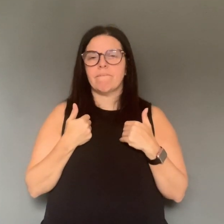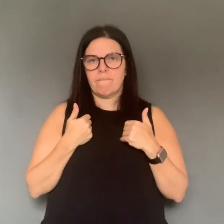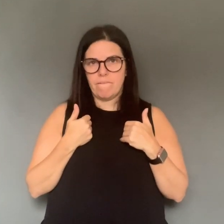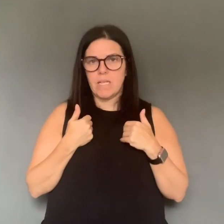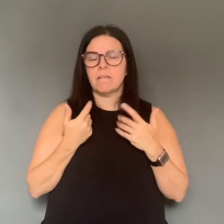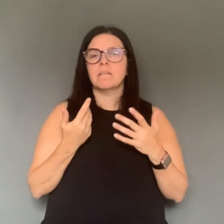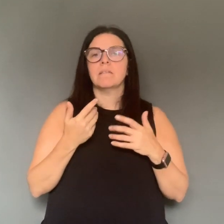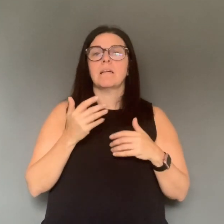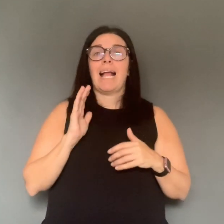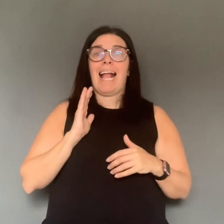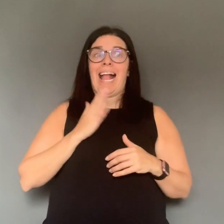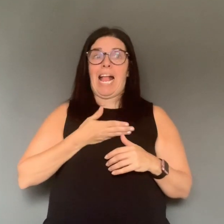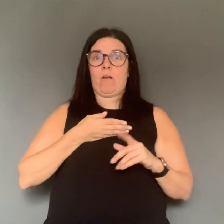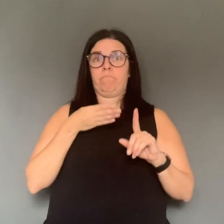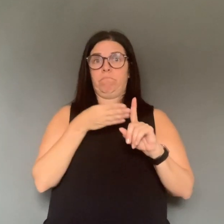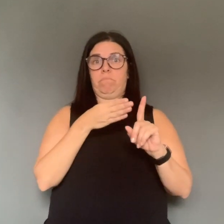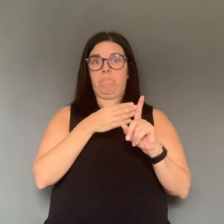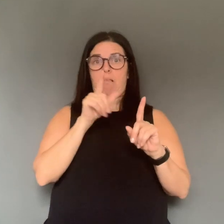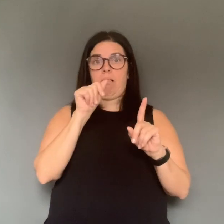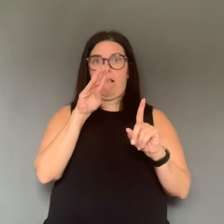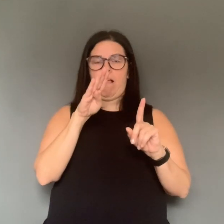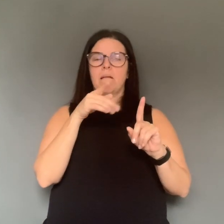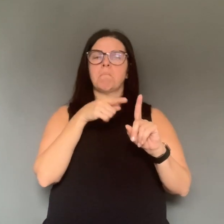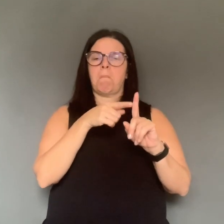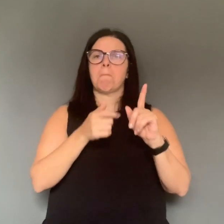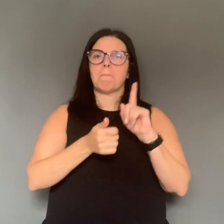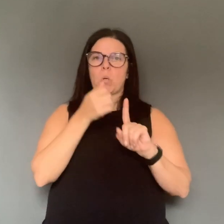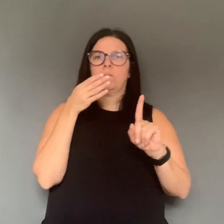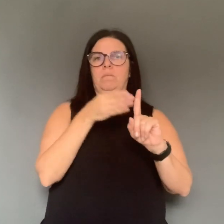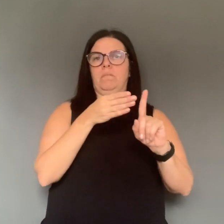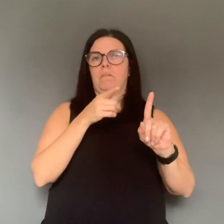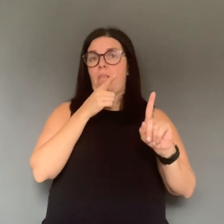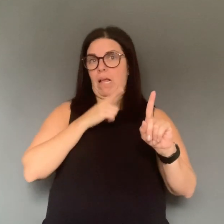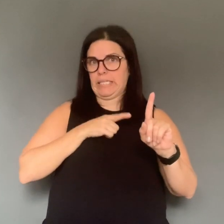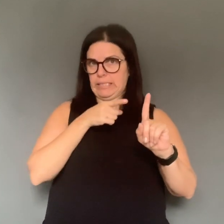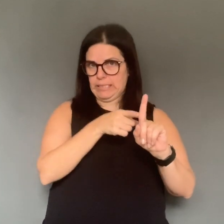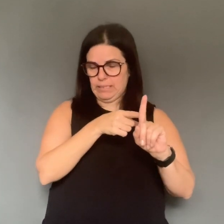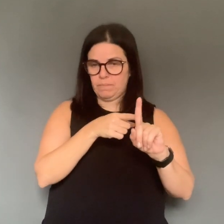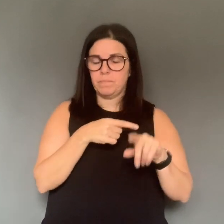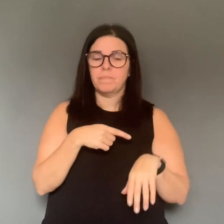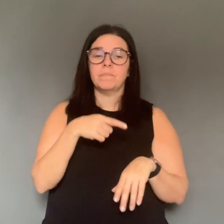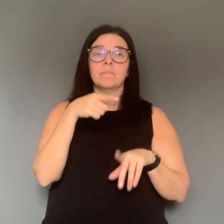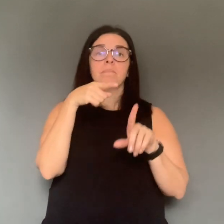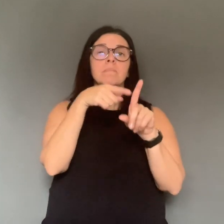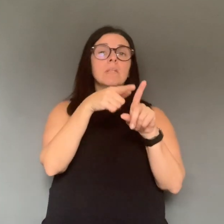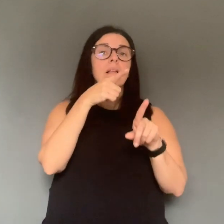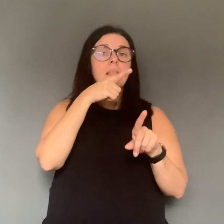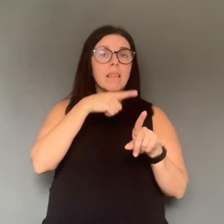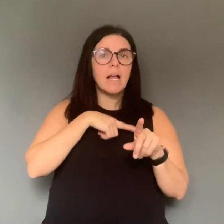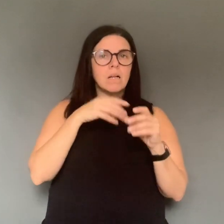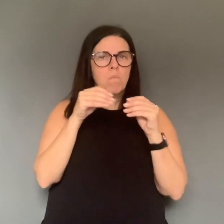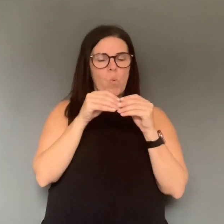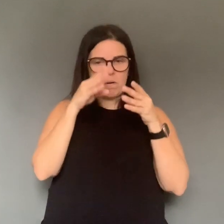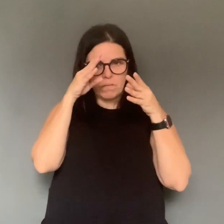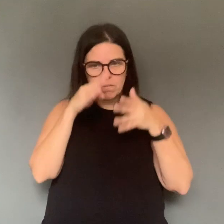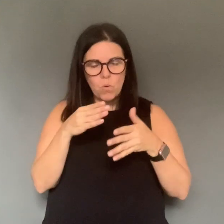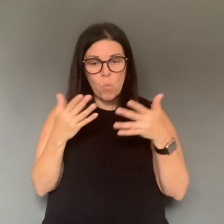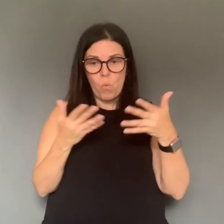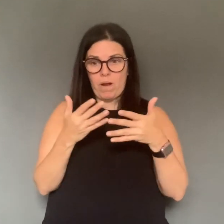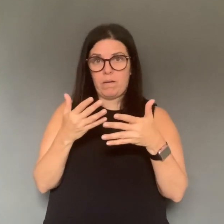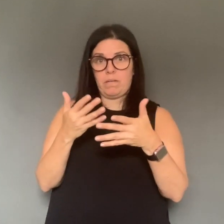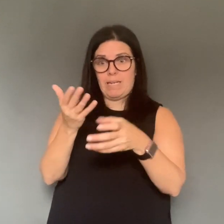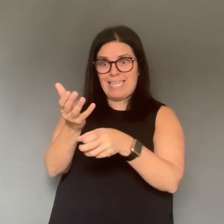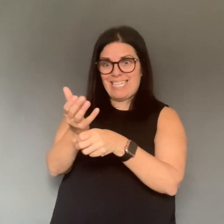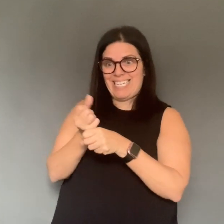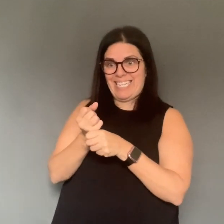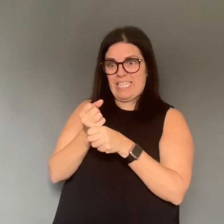multiple labs that are operating at this point to test for COVID. Our main lab now is London lab. And